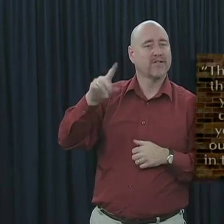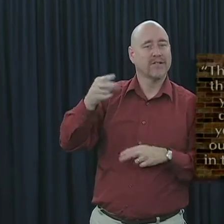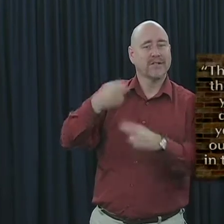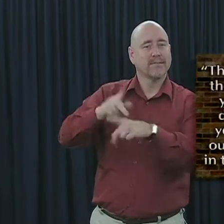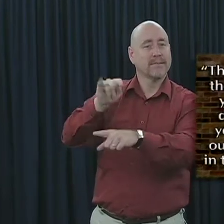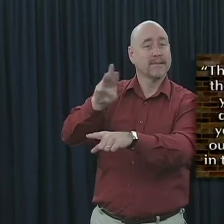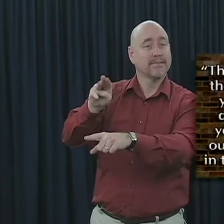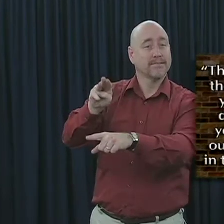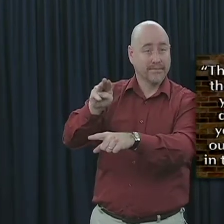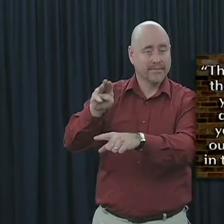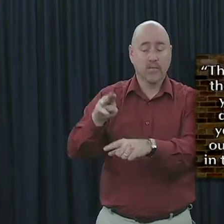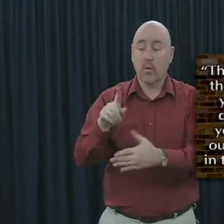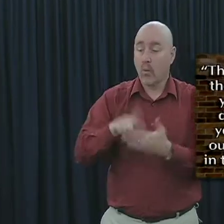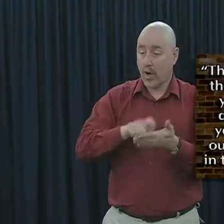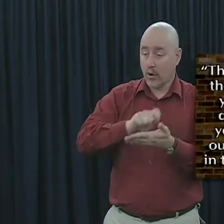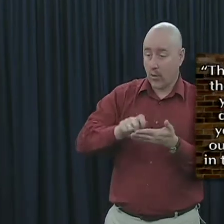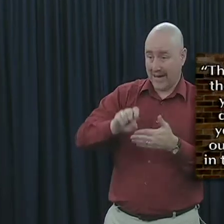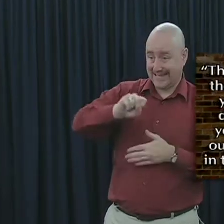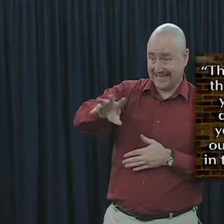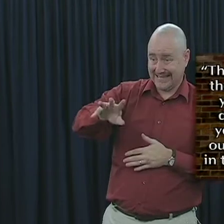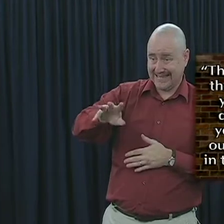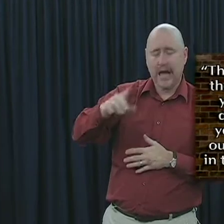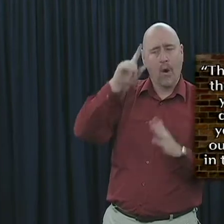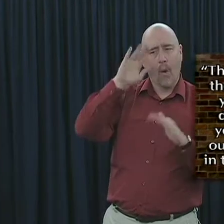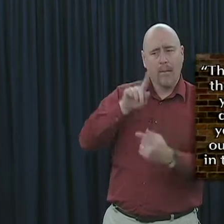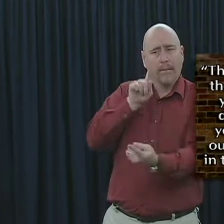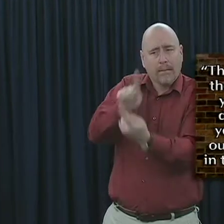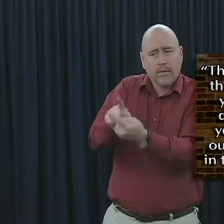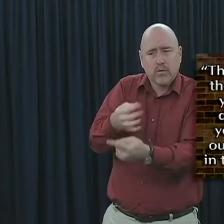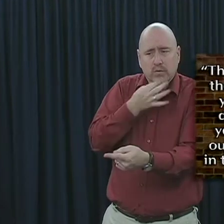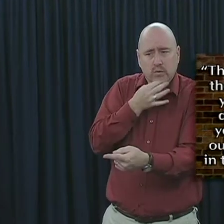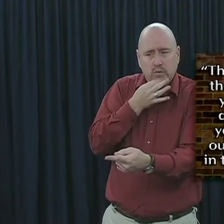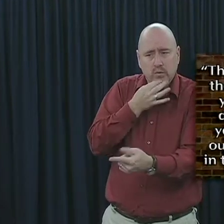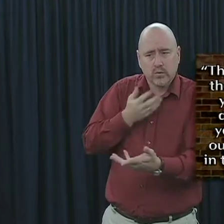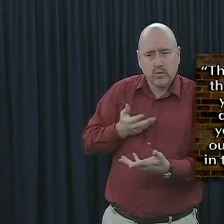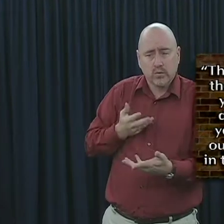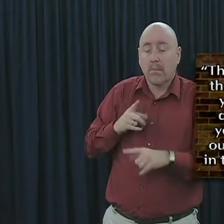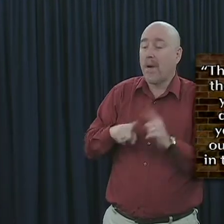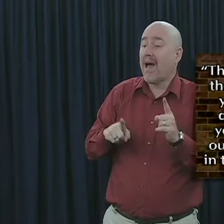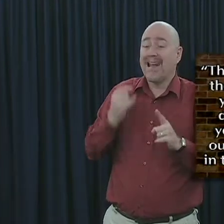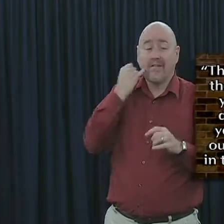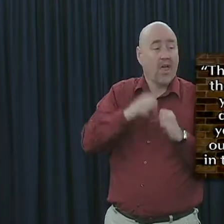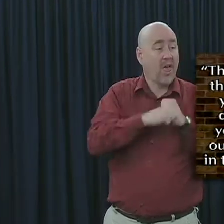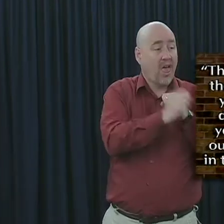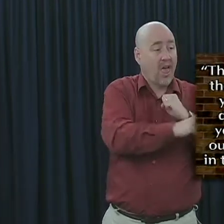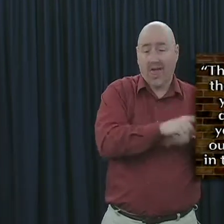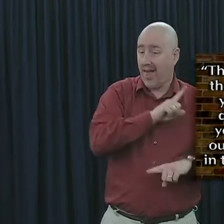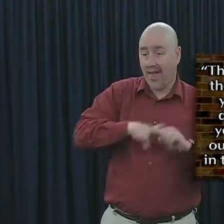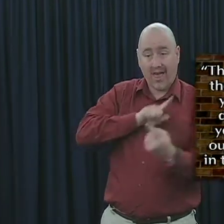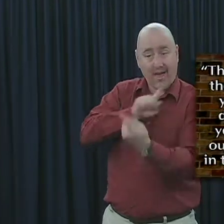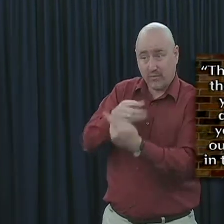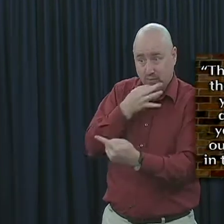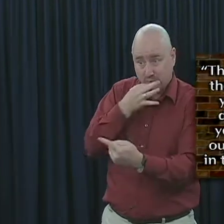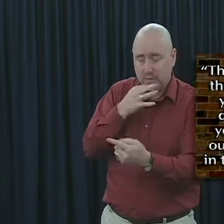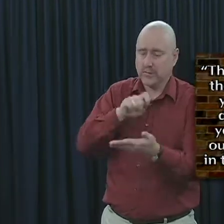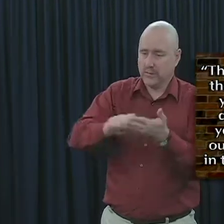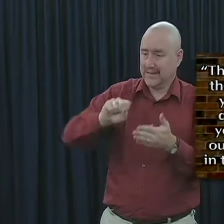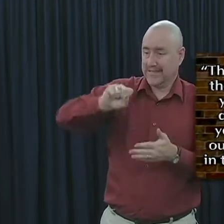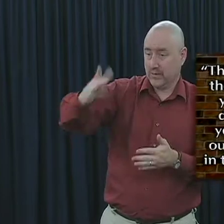These things I write to you, though I hope to come to you shortly. But if I am delayed, I write so that you may